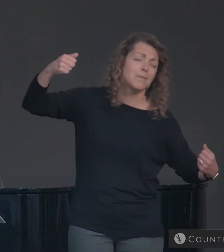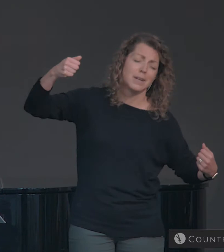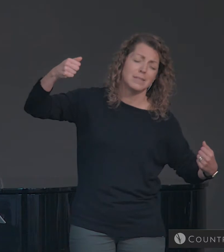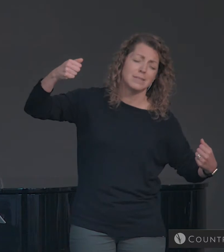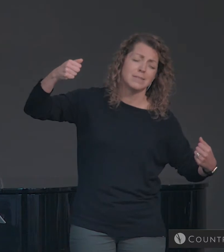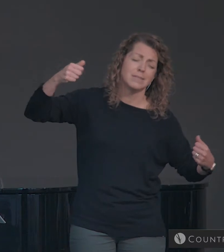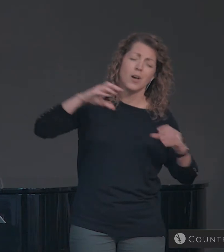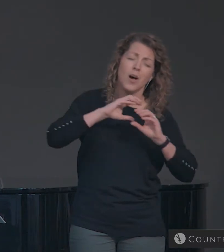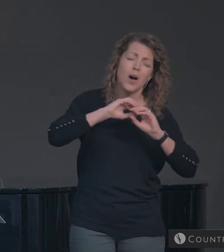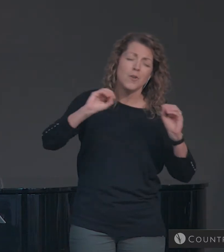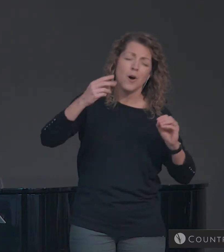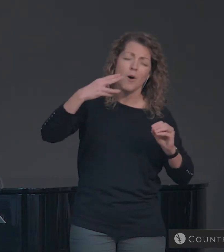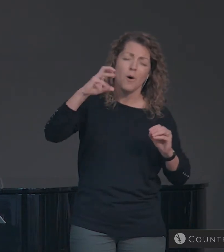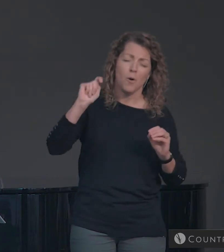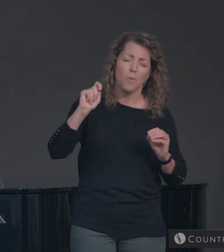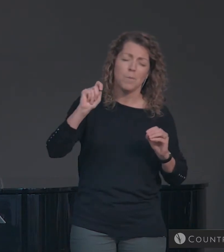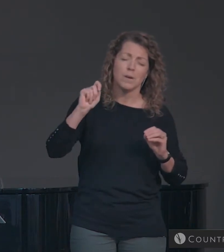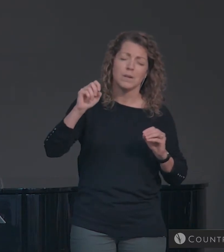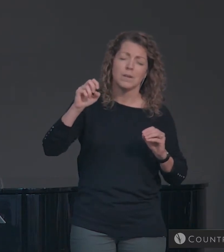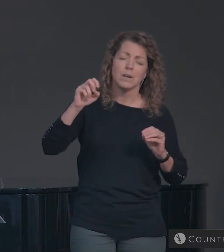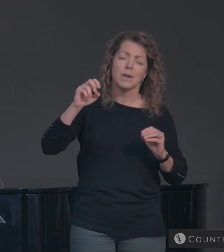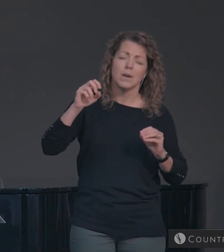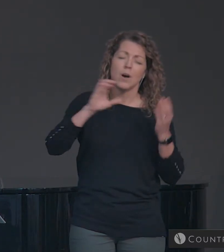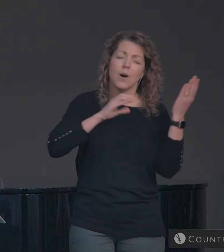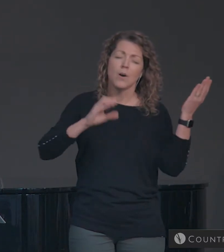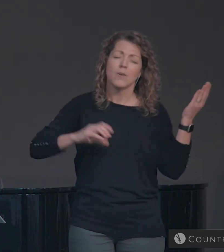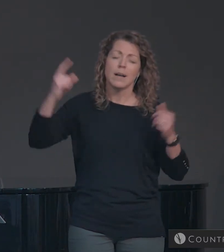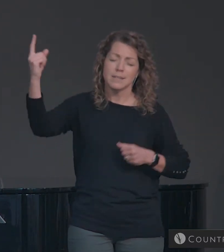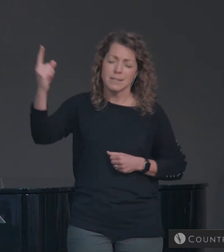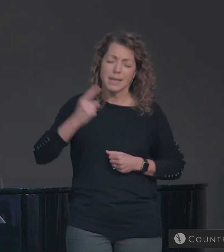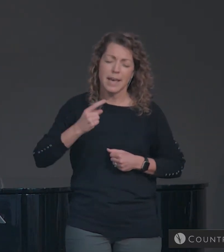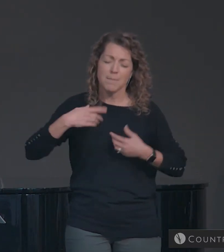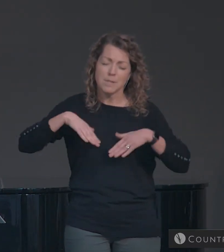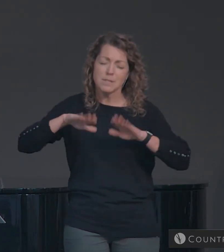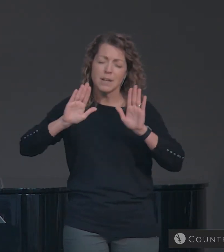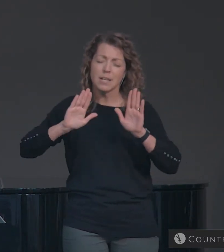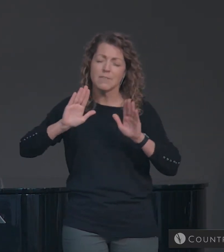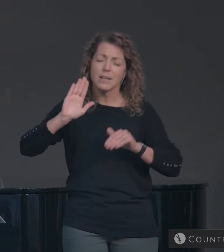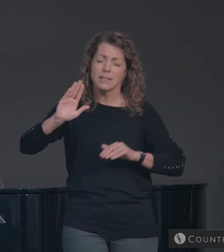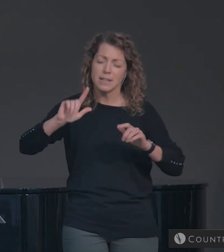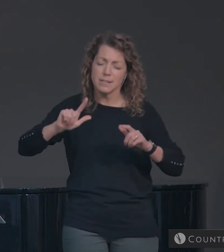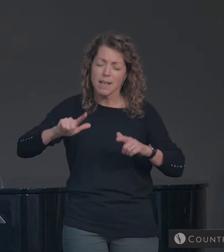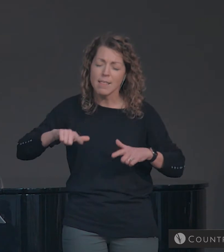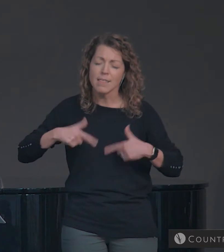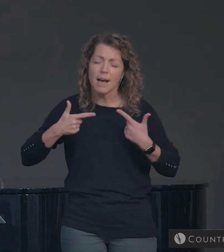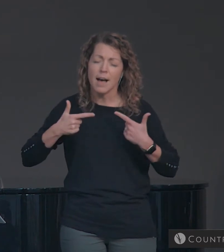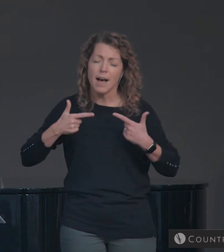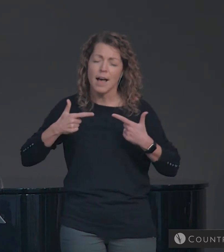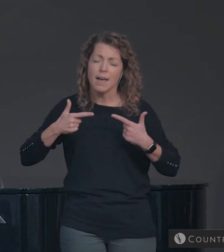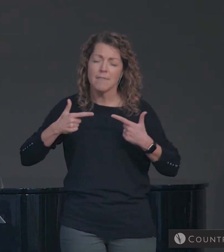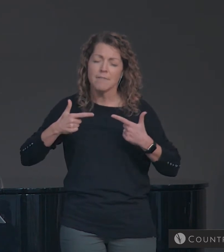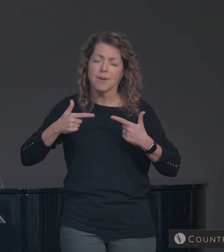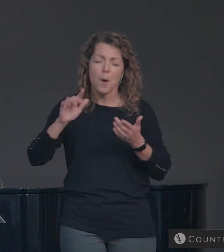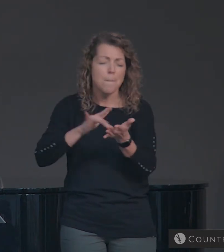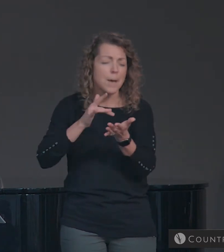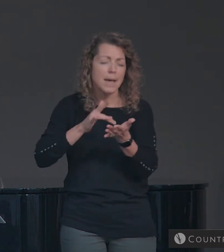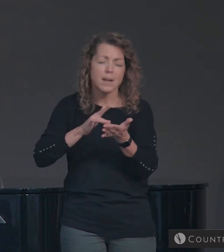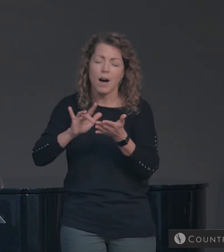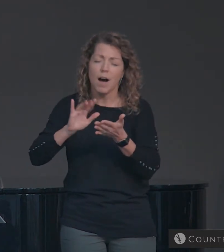Christ came. He gave his life for us. He paid the penalty for our sin